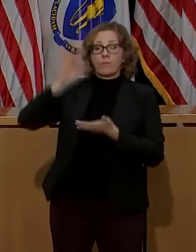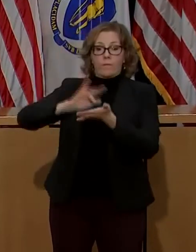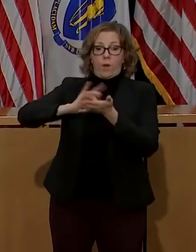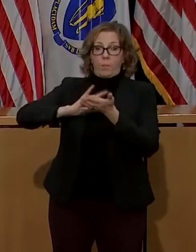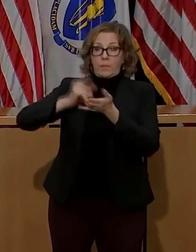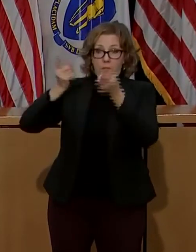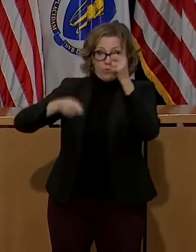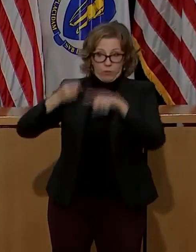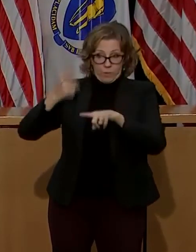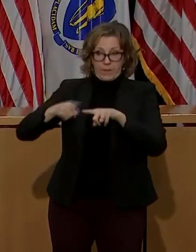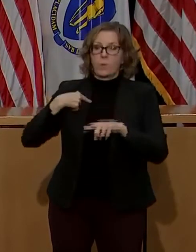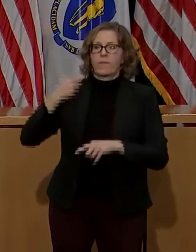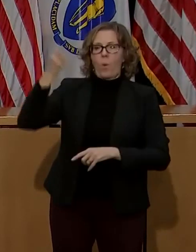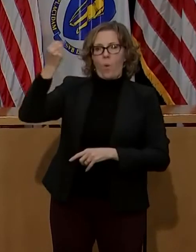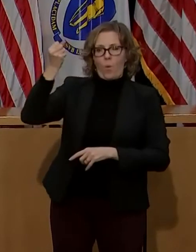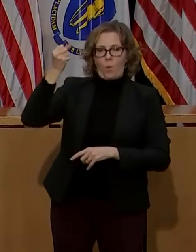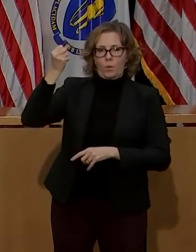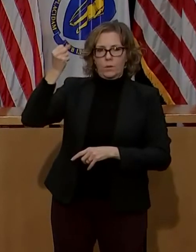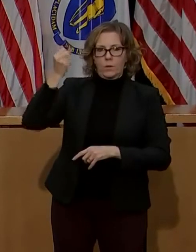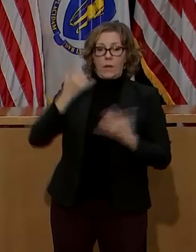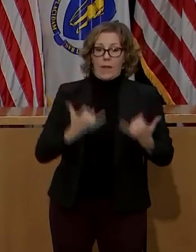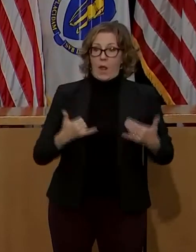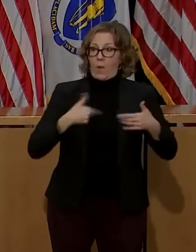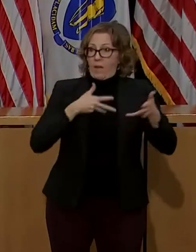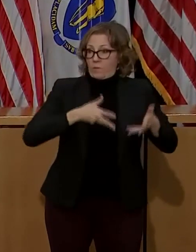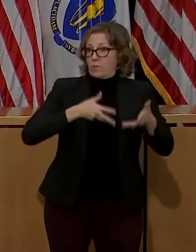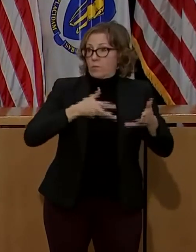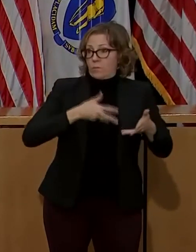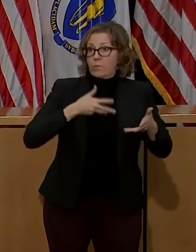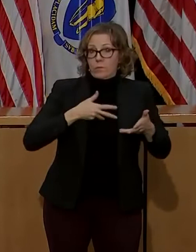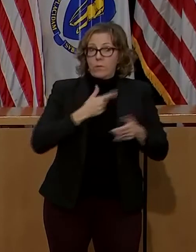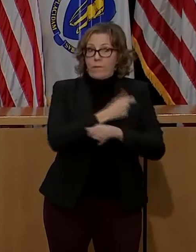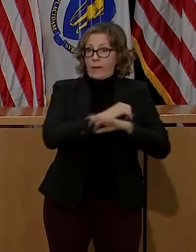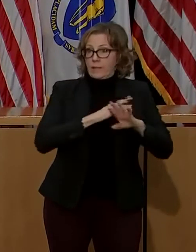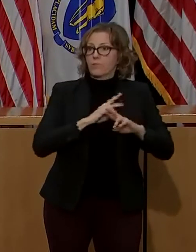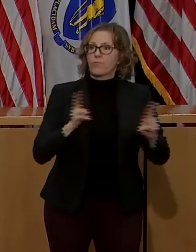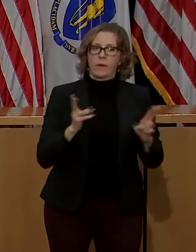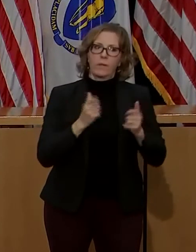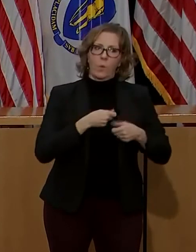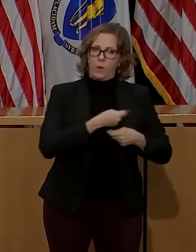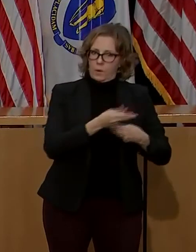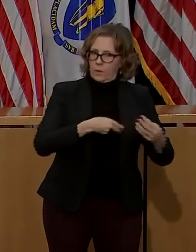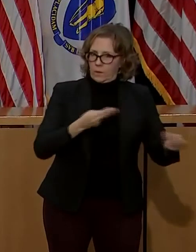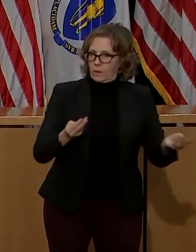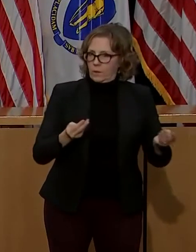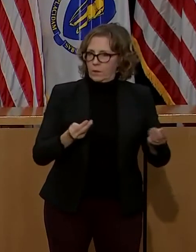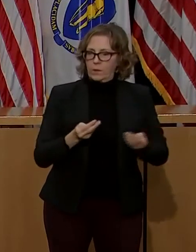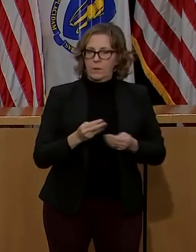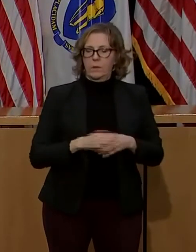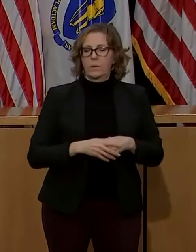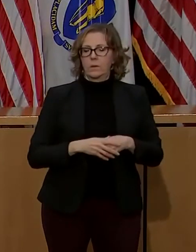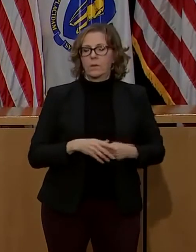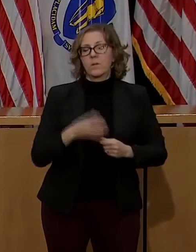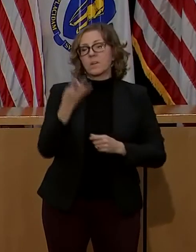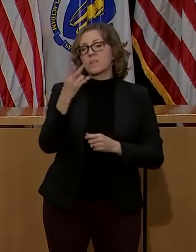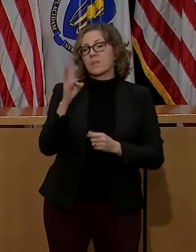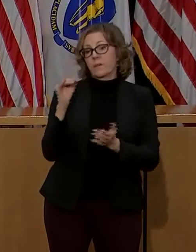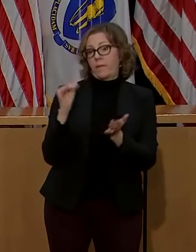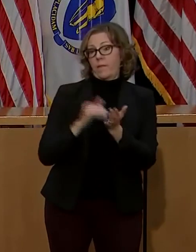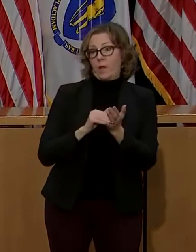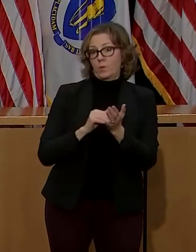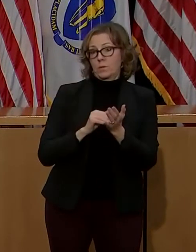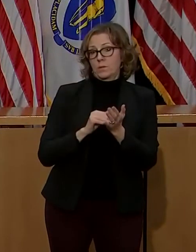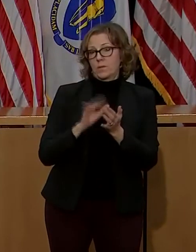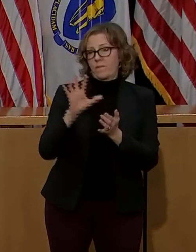until the existing supply is well depleted. We have redirected 17,500 doses a